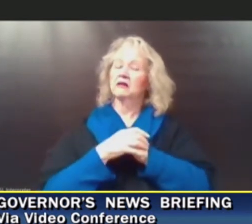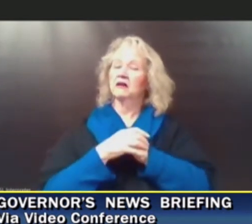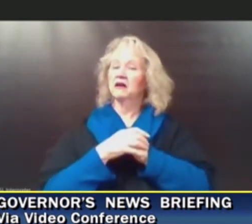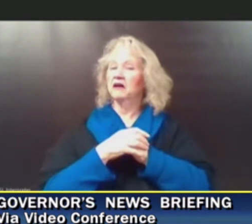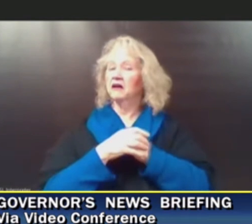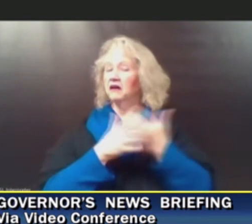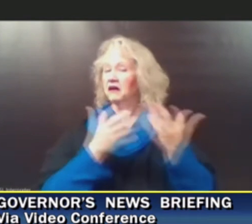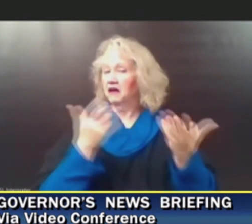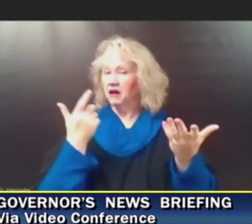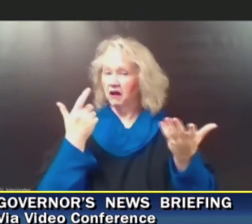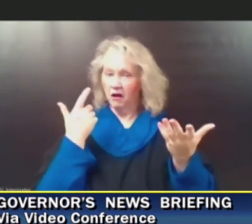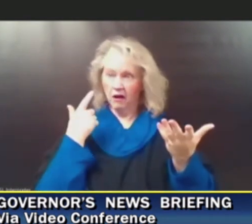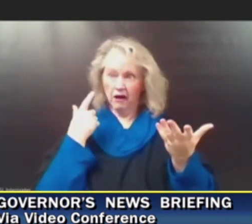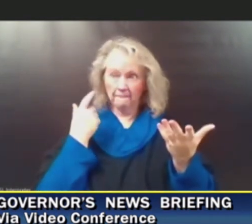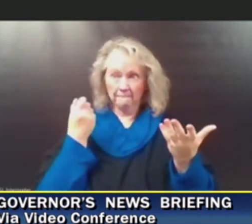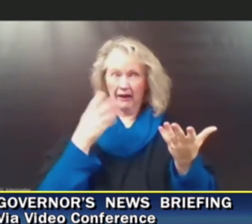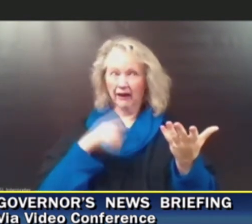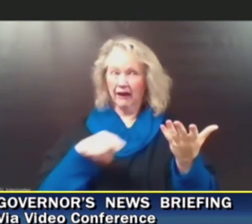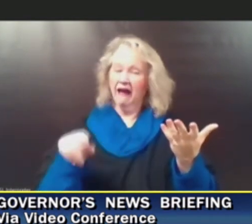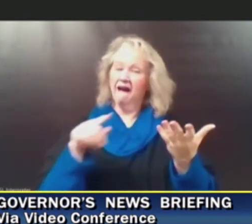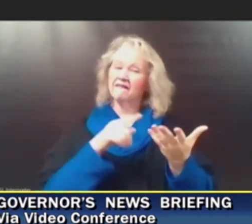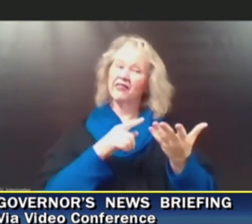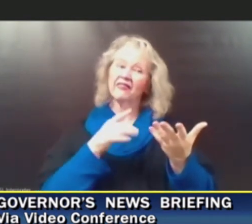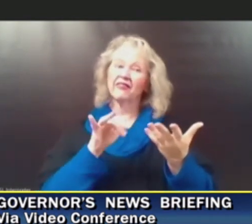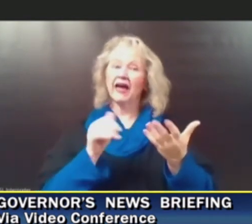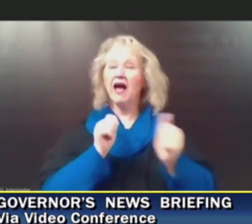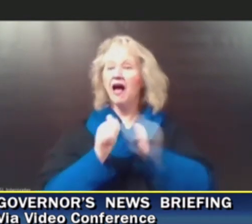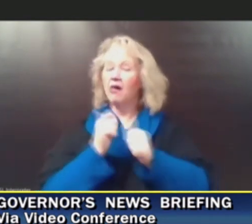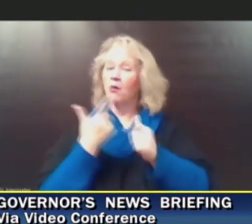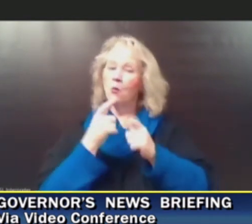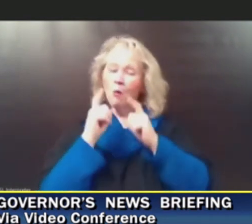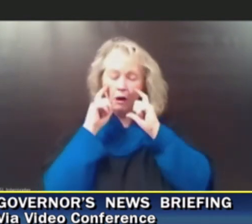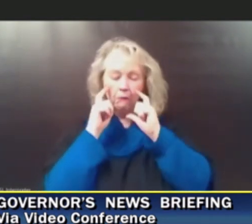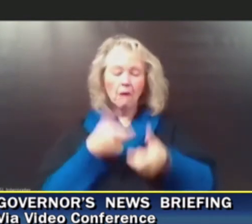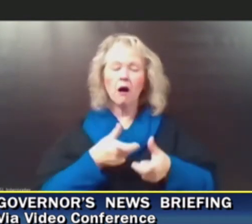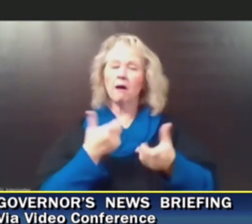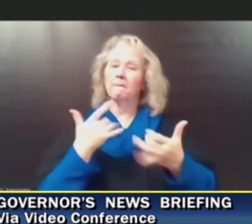for school athletes who have been anxious to get rid of the masks so they can play without them?